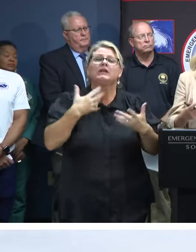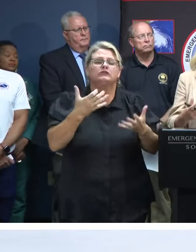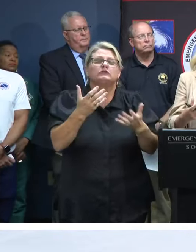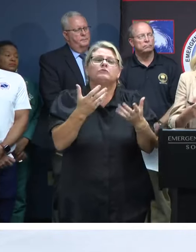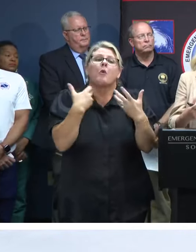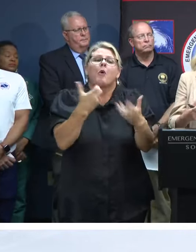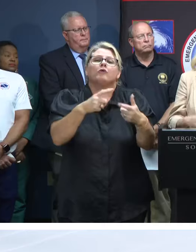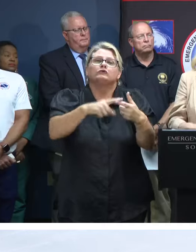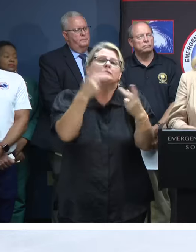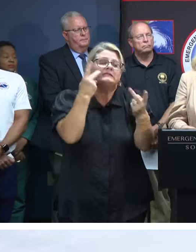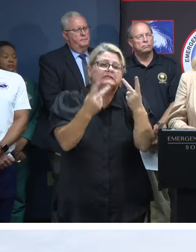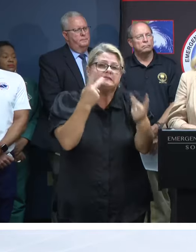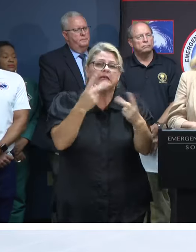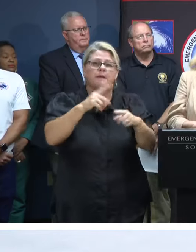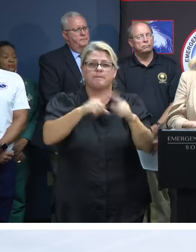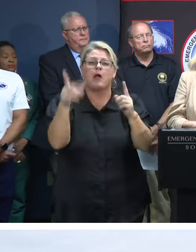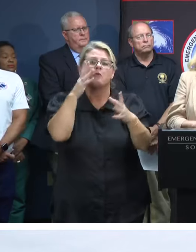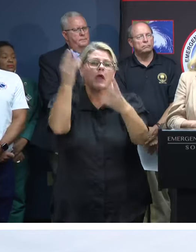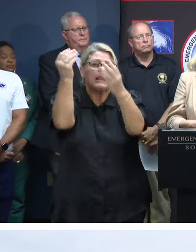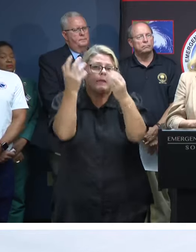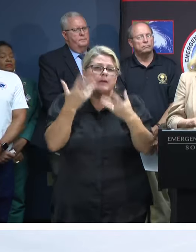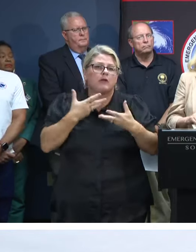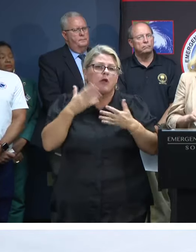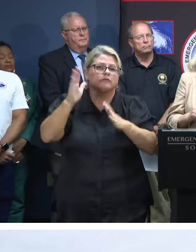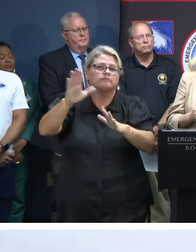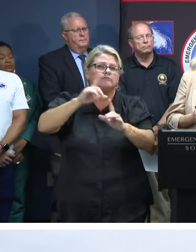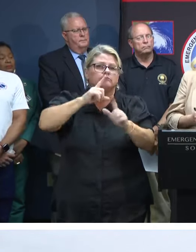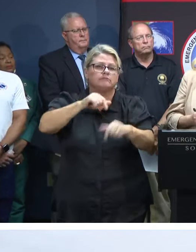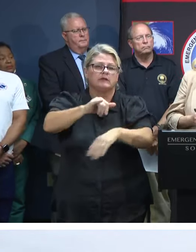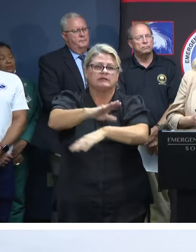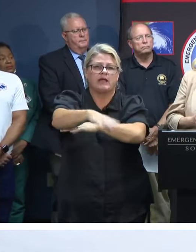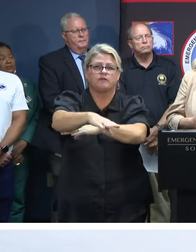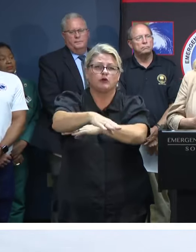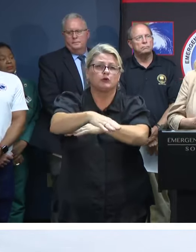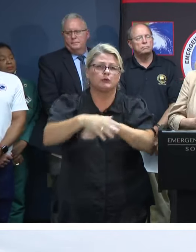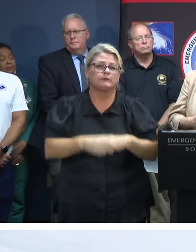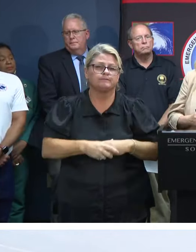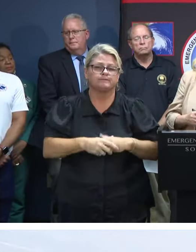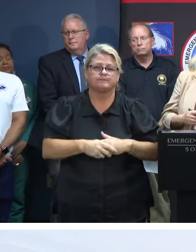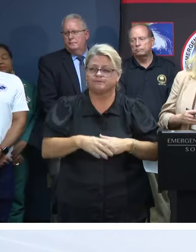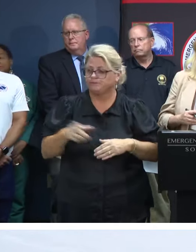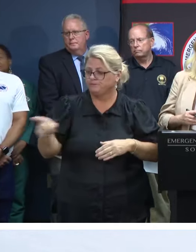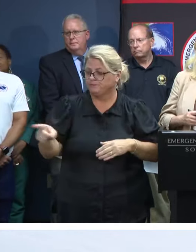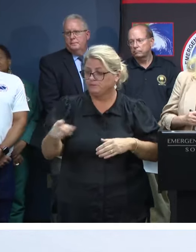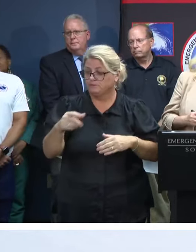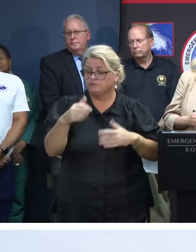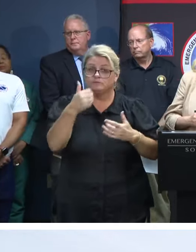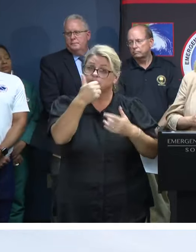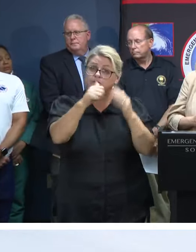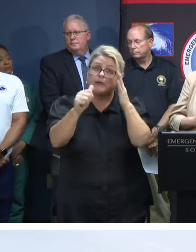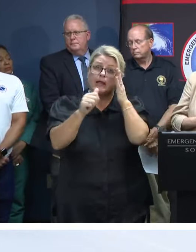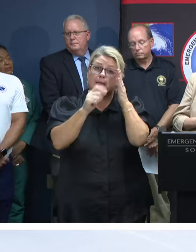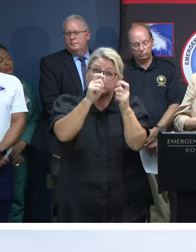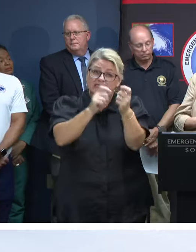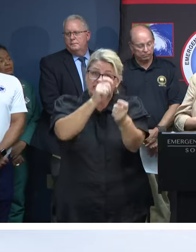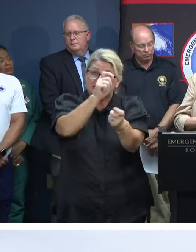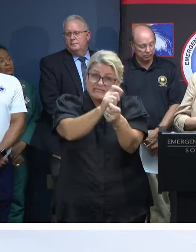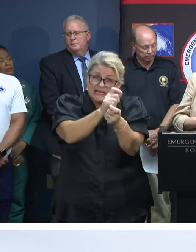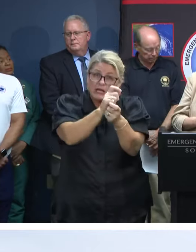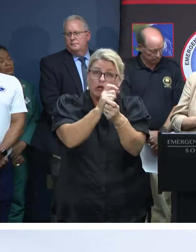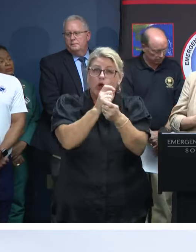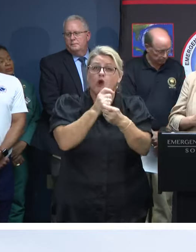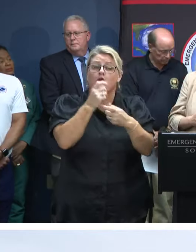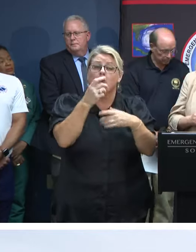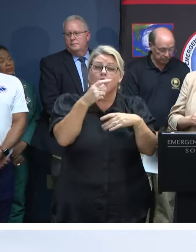results this afternoon, you know, as far as those assessments. And was there any particular criteria for those 19 dams?